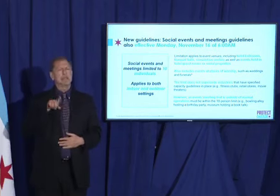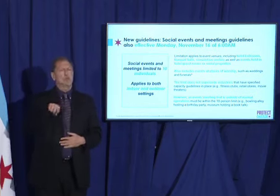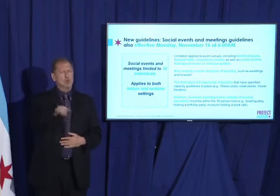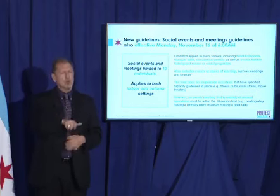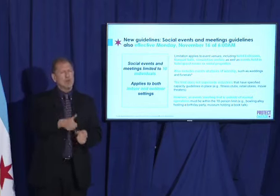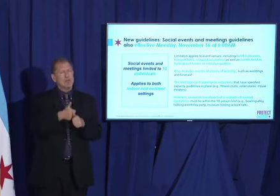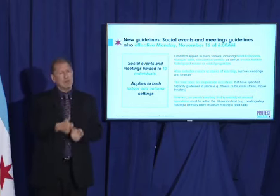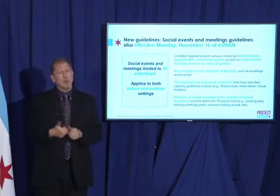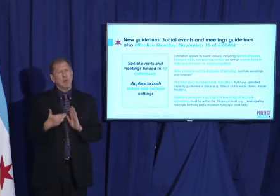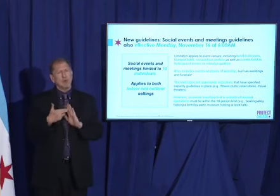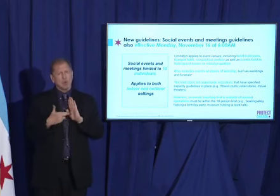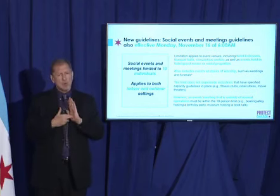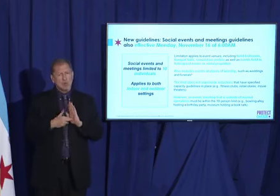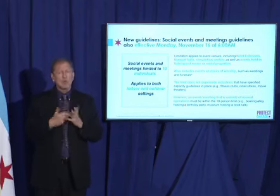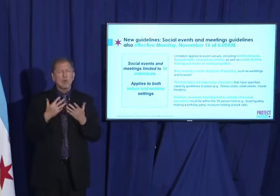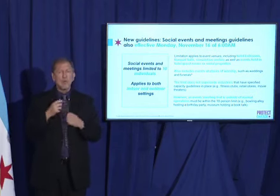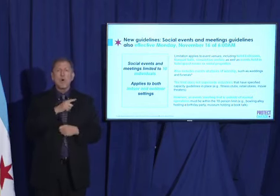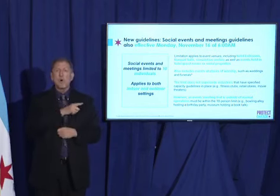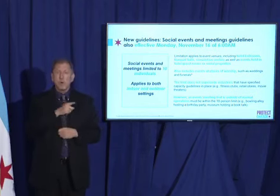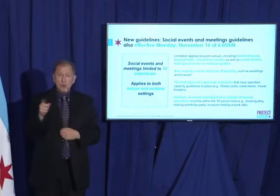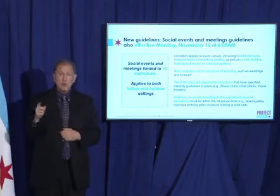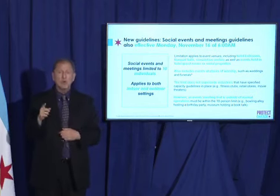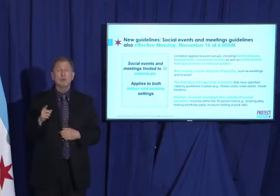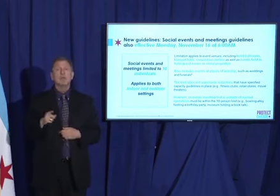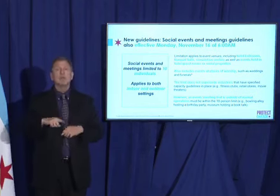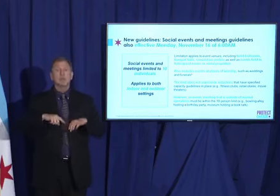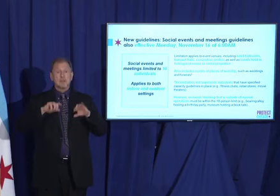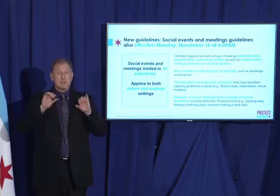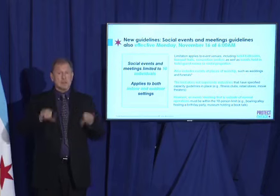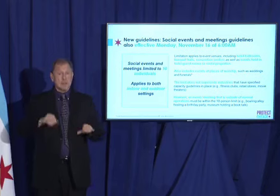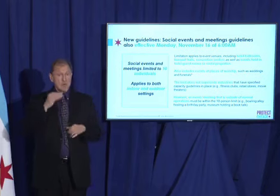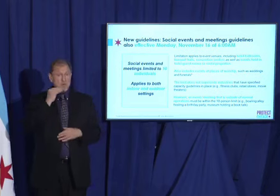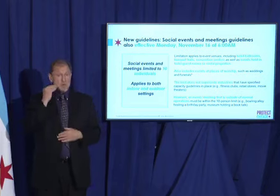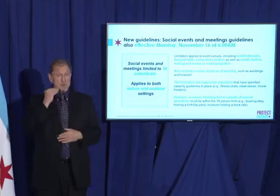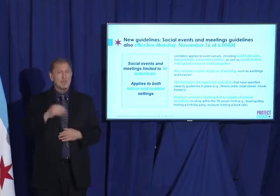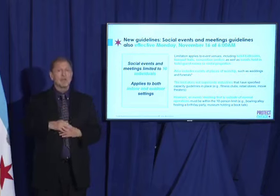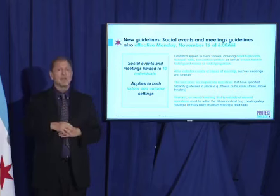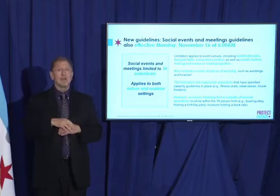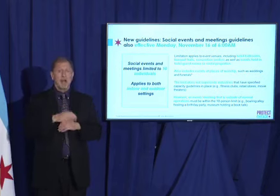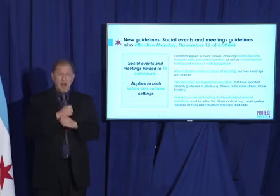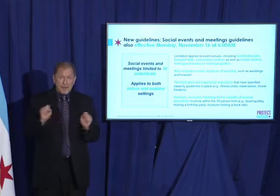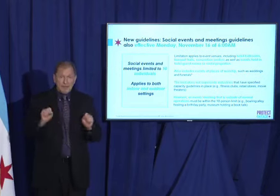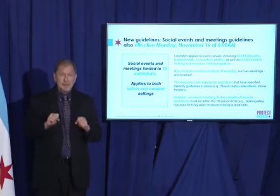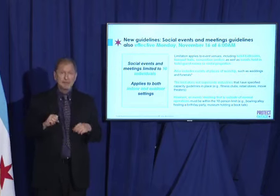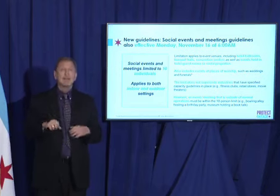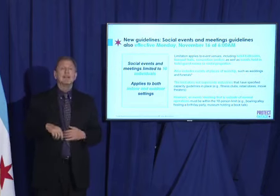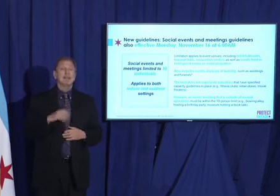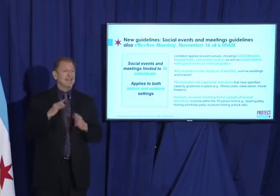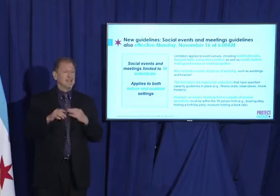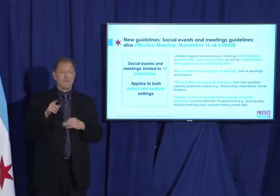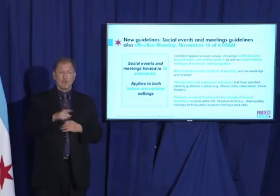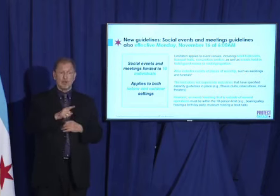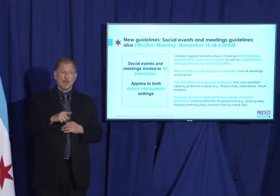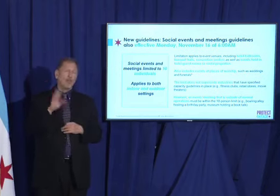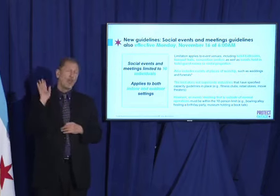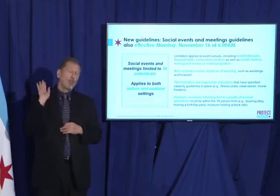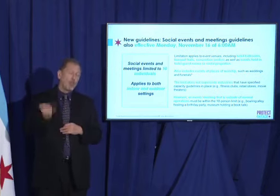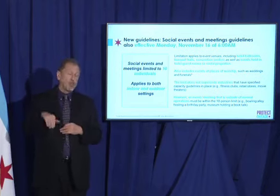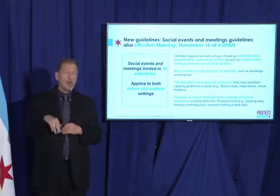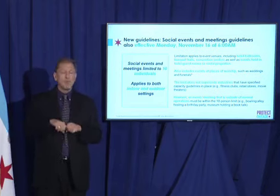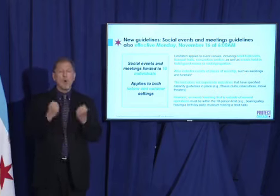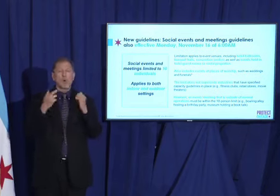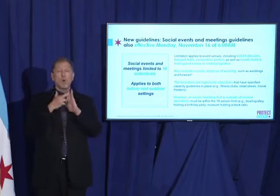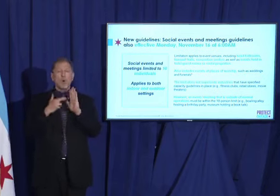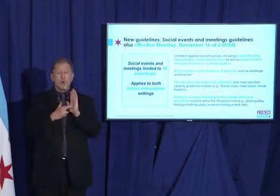We want you to be able to stay open. But if you do not follow the rules, then we will take swift and immediate action.